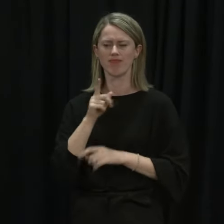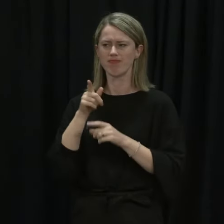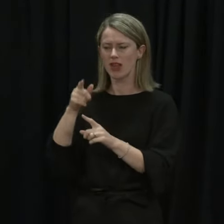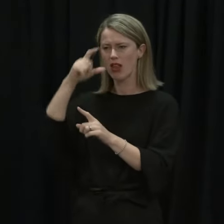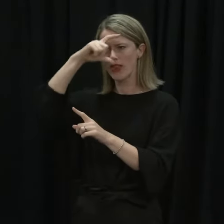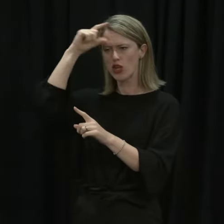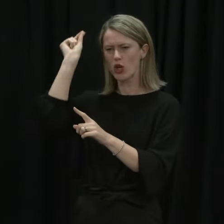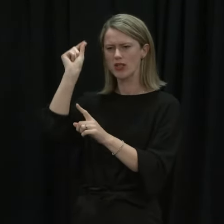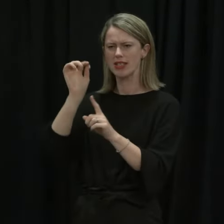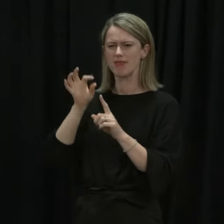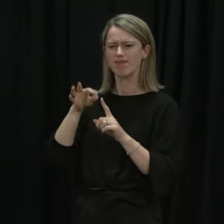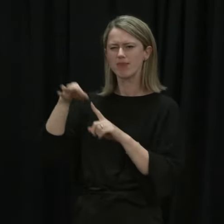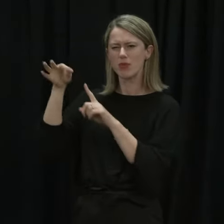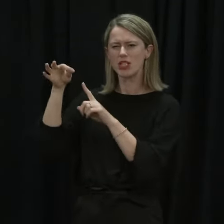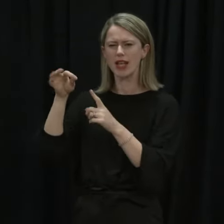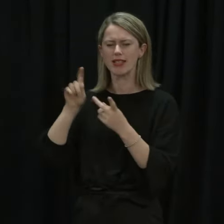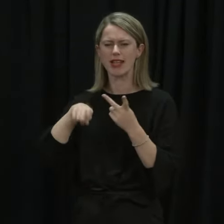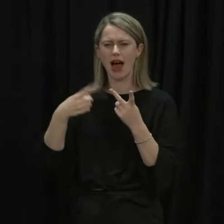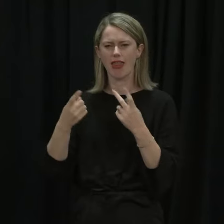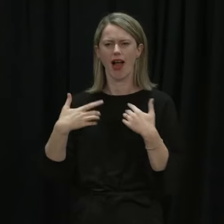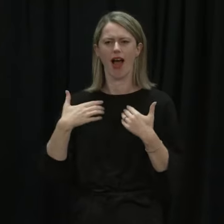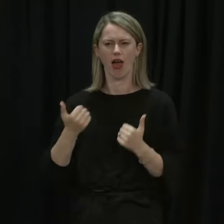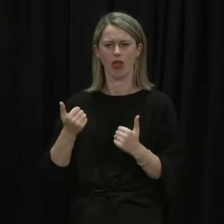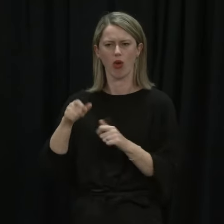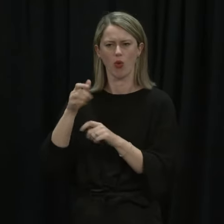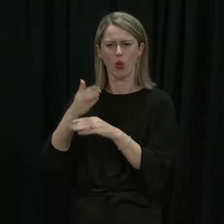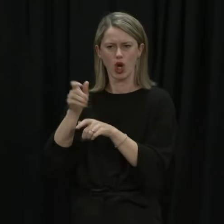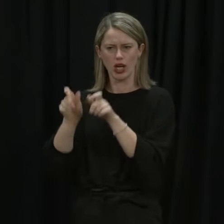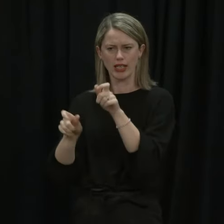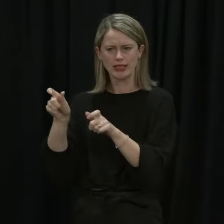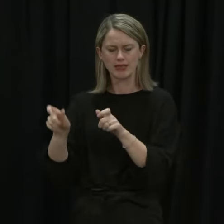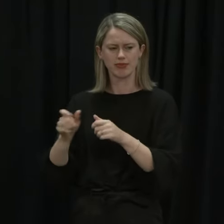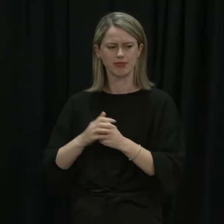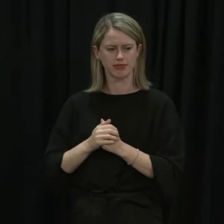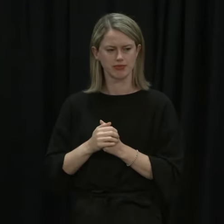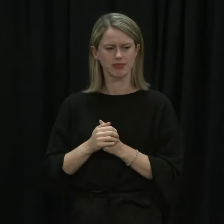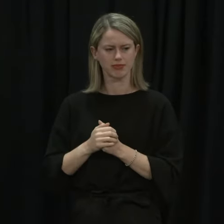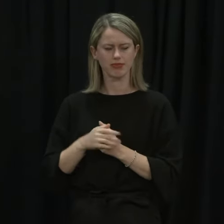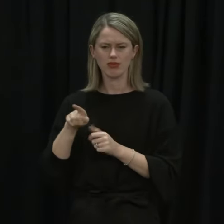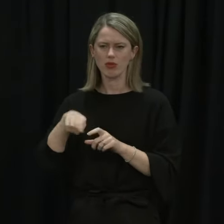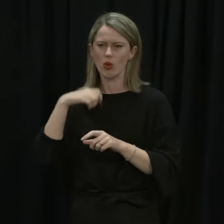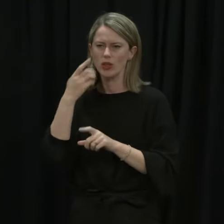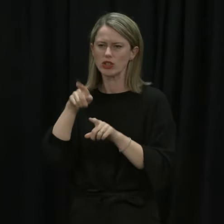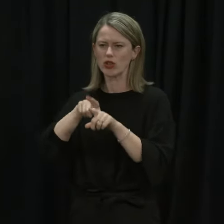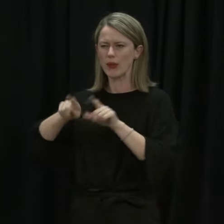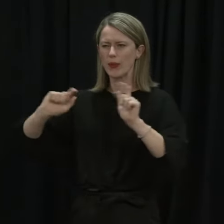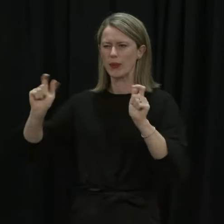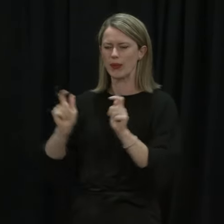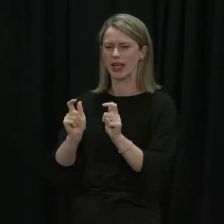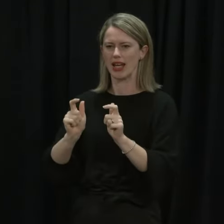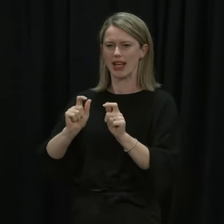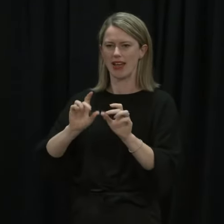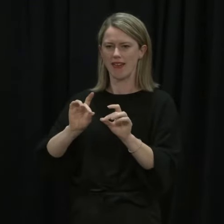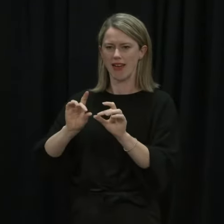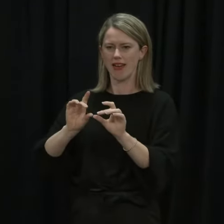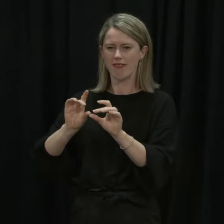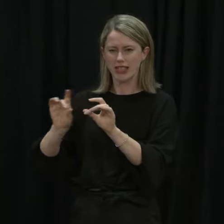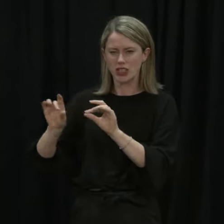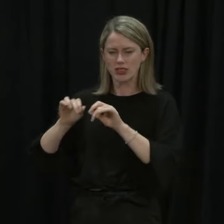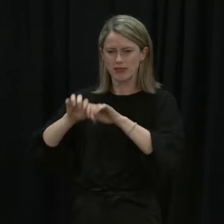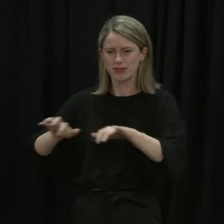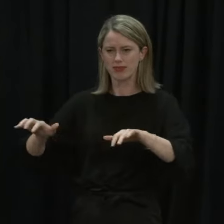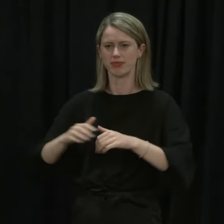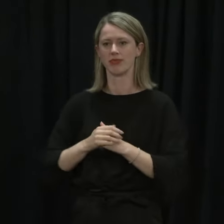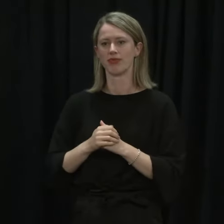nurse specialists and others in the health workforce who strive to prevent infections. That ongoing work has been